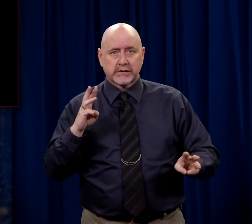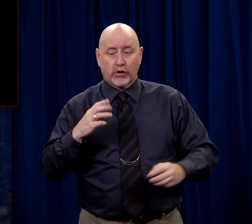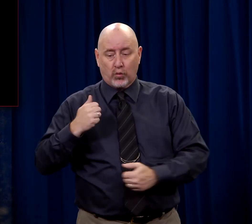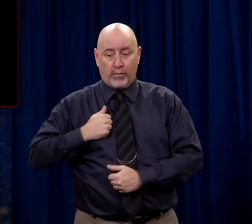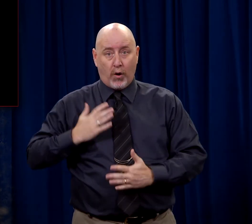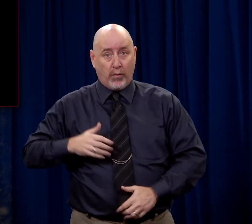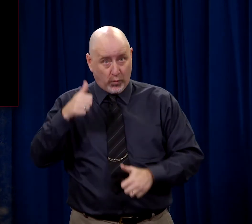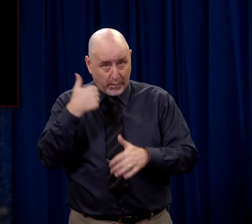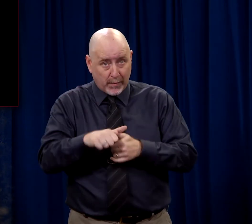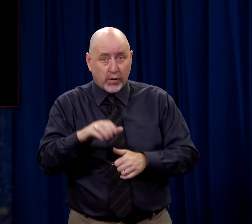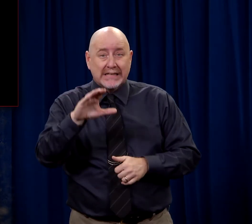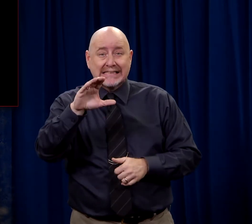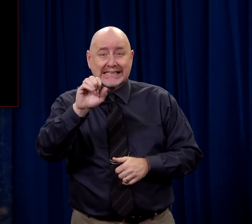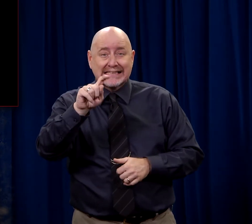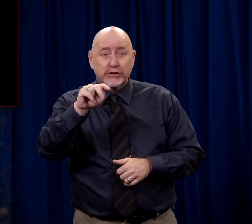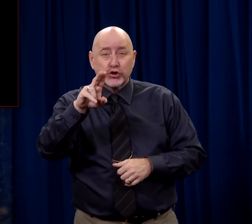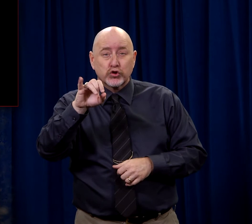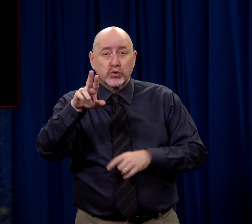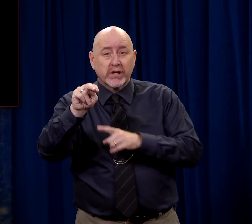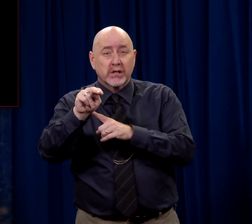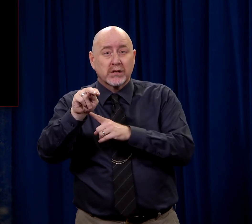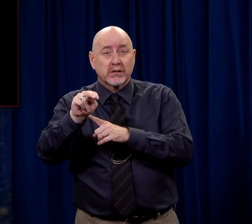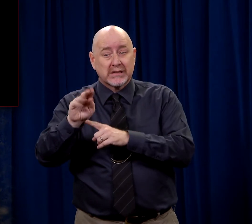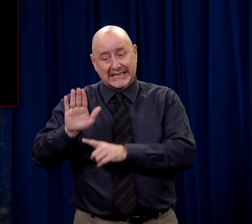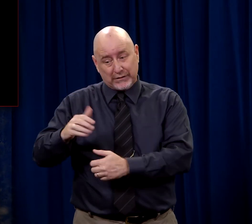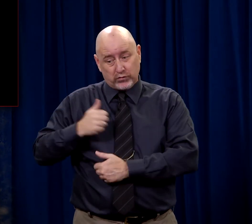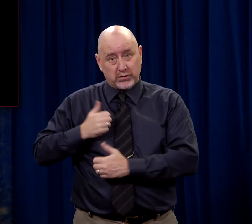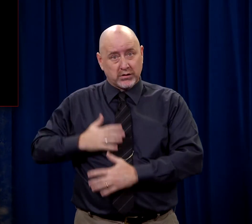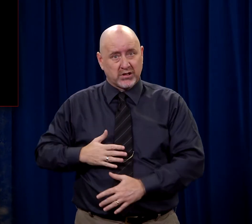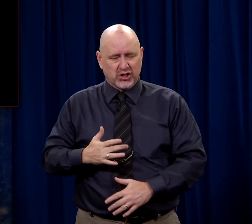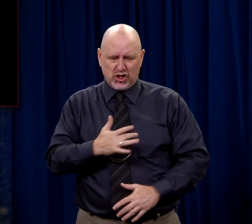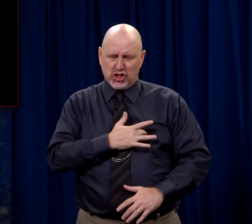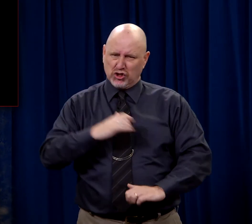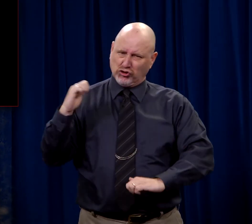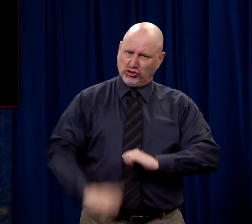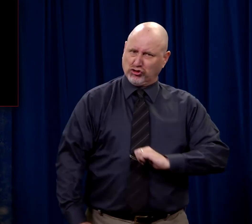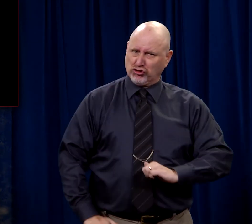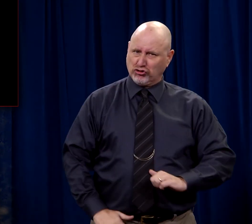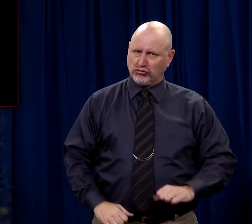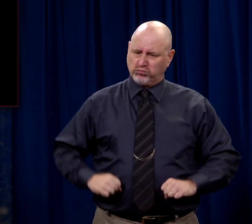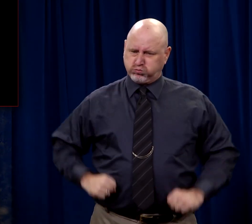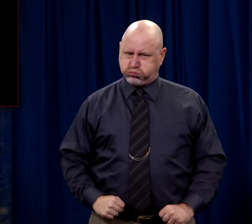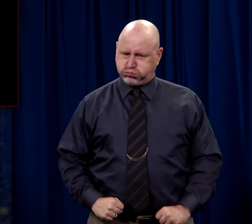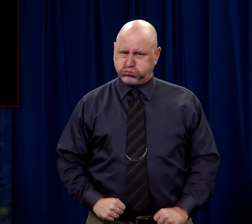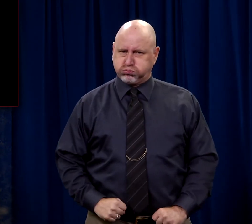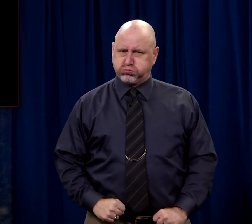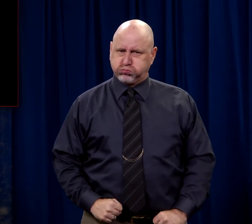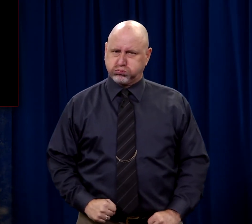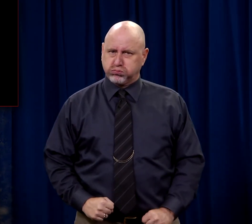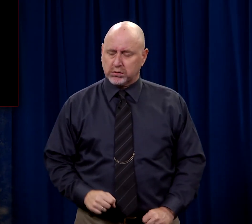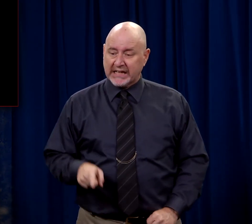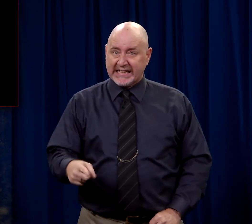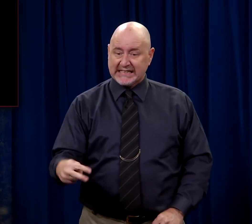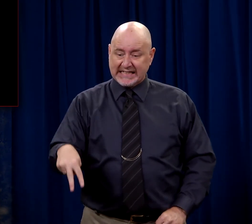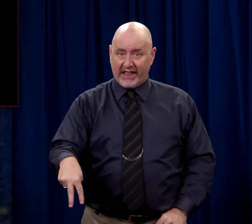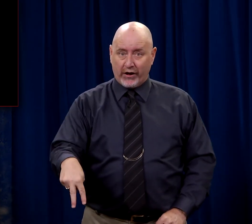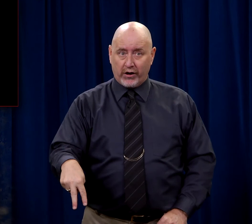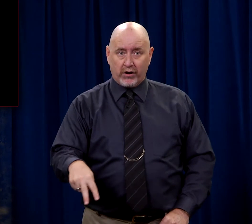And the centurion, remember we talked about the Roman soldiers and the centurion, the hard as nails man, the centurion. He's